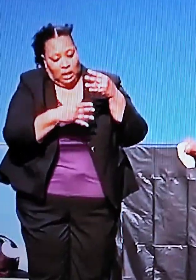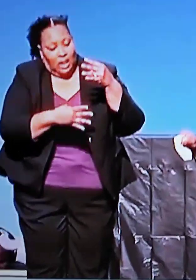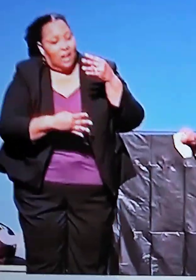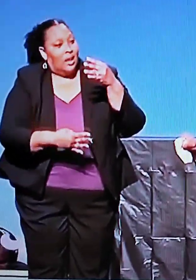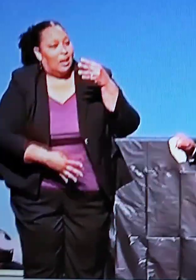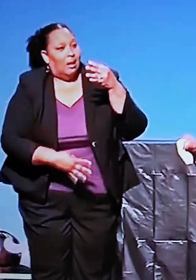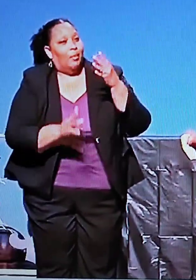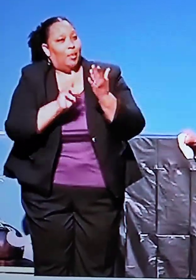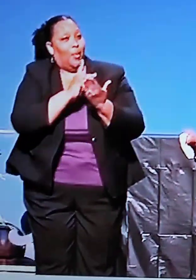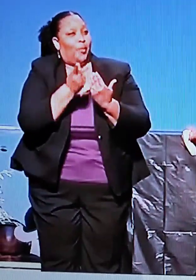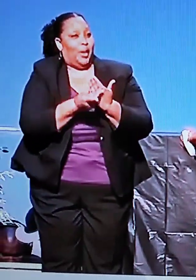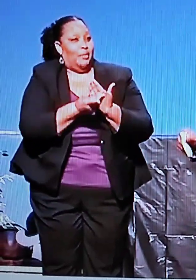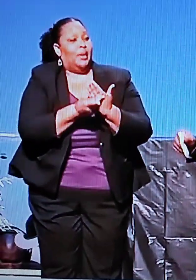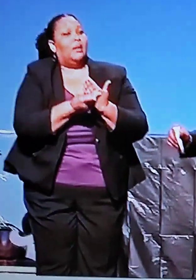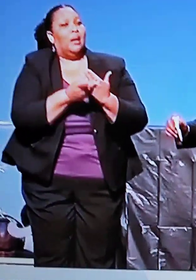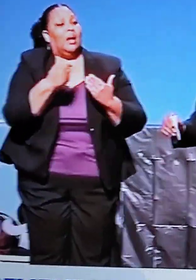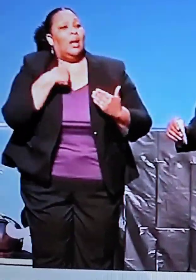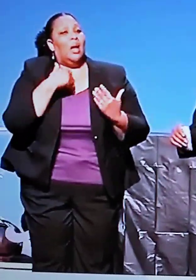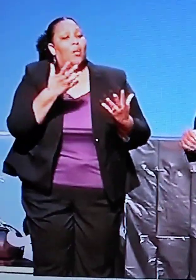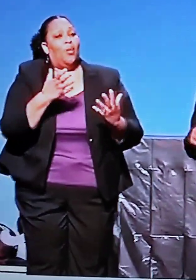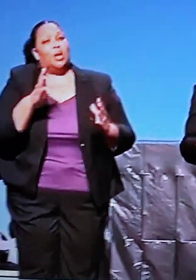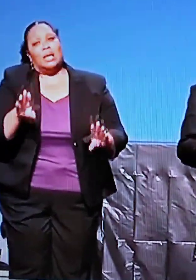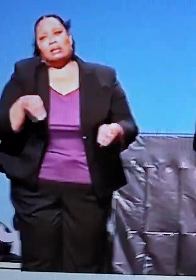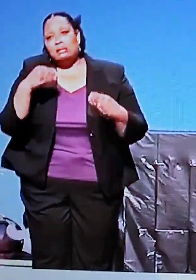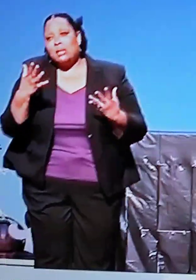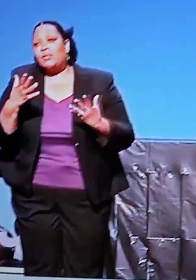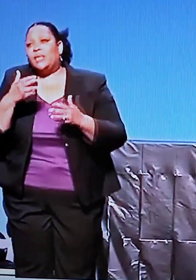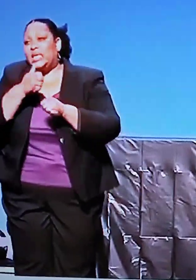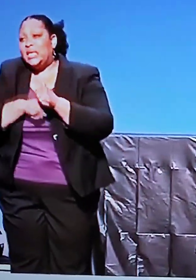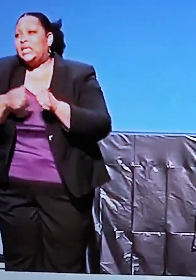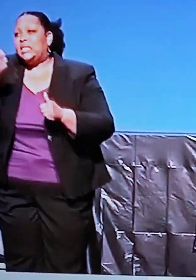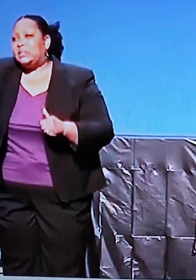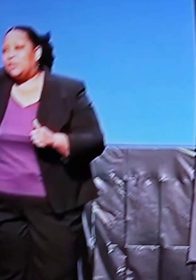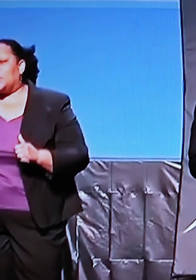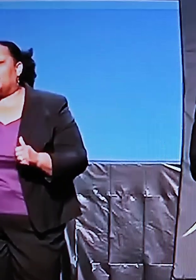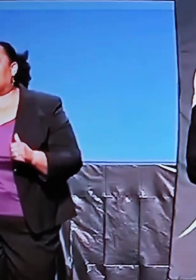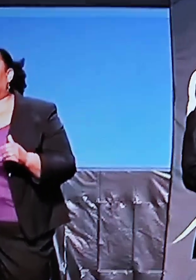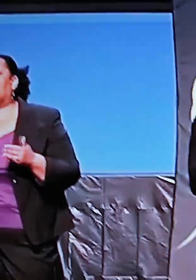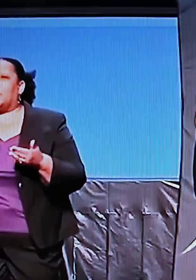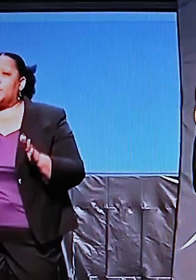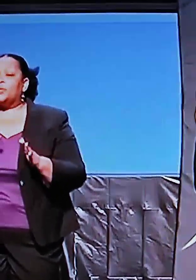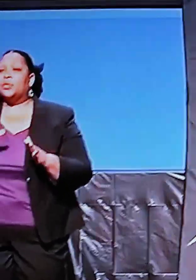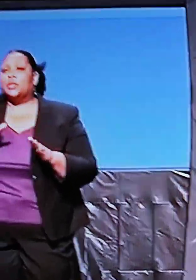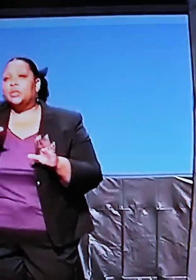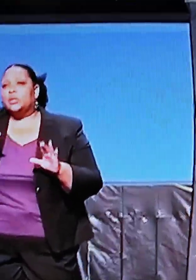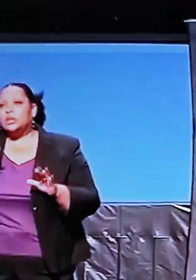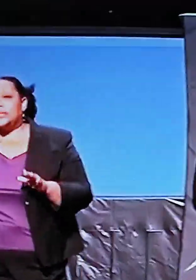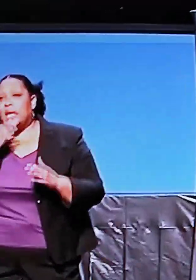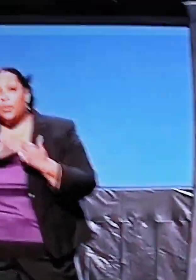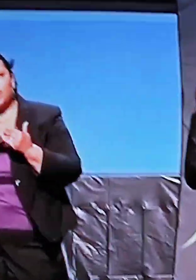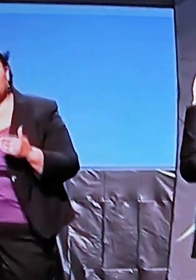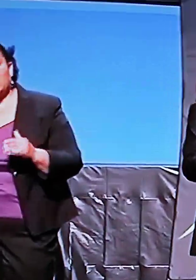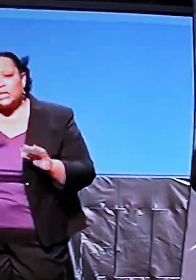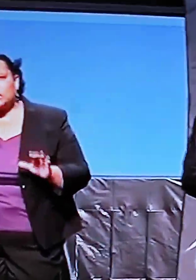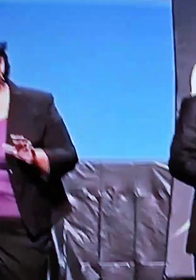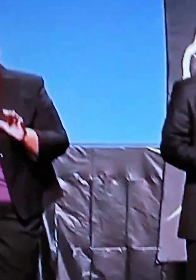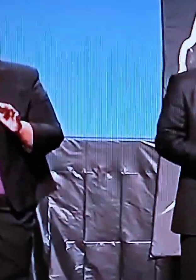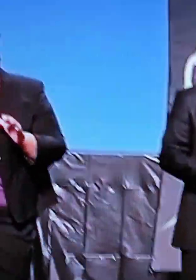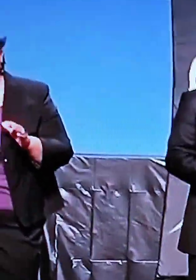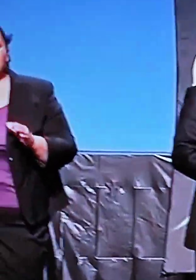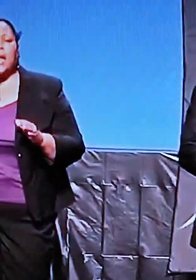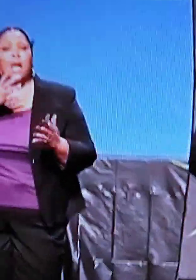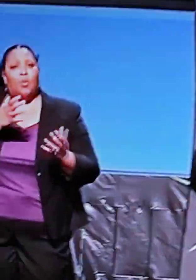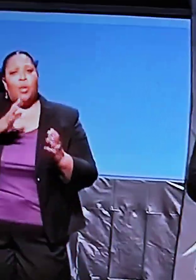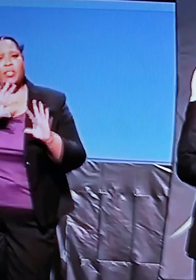out program here. And I want to give the guest speaker an opportunity to have what he has to say. I want to give the family